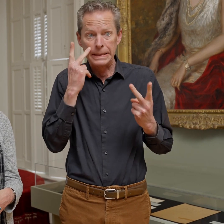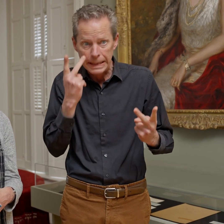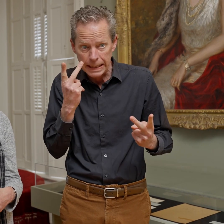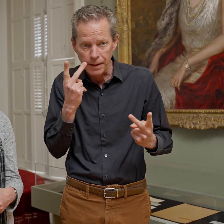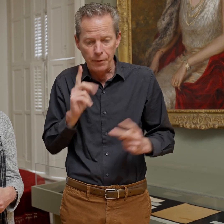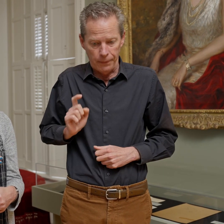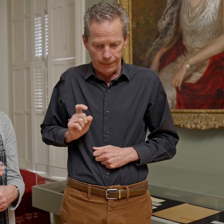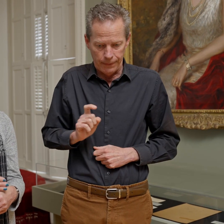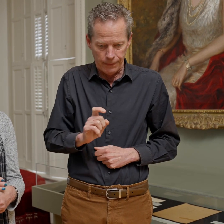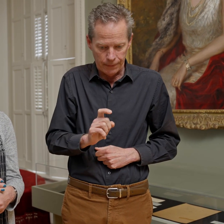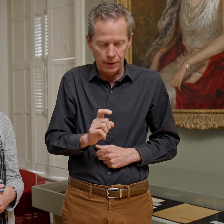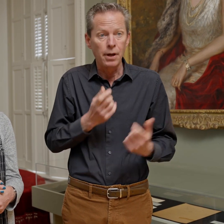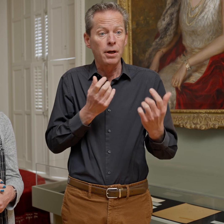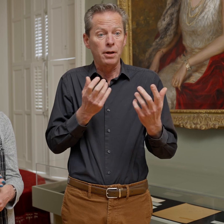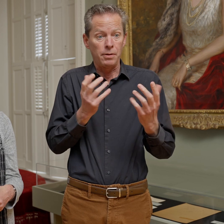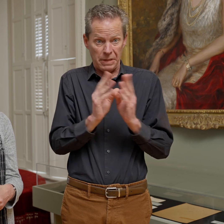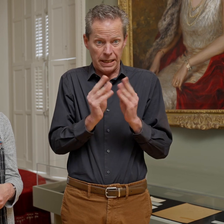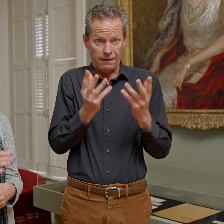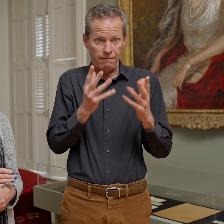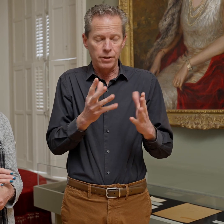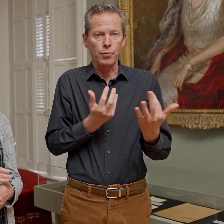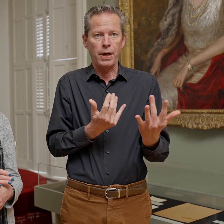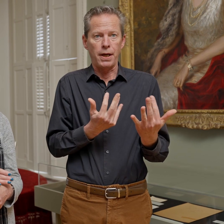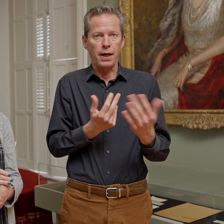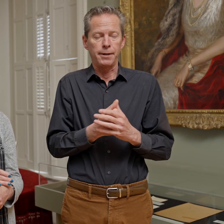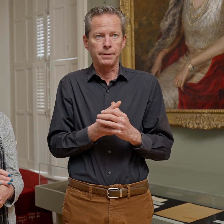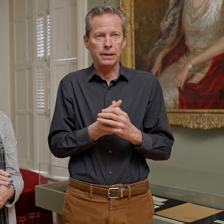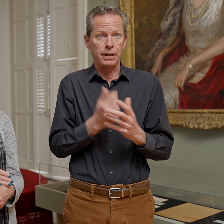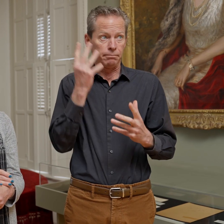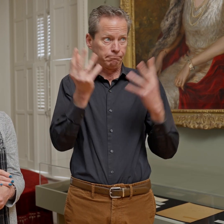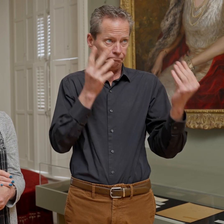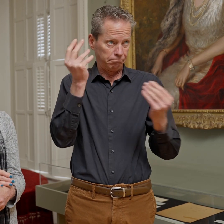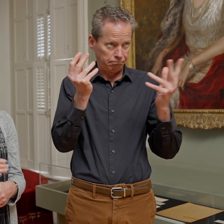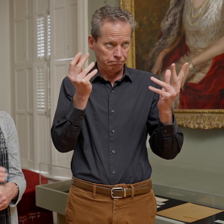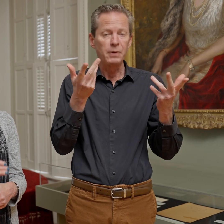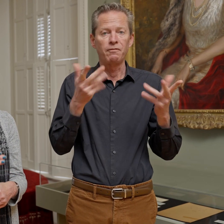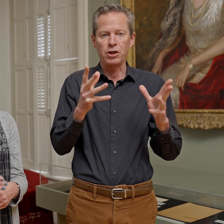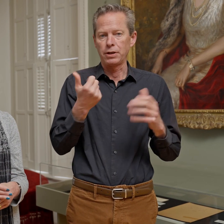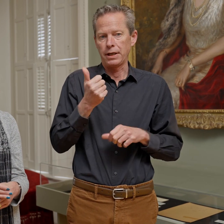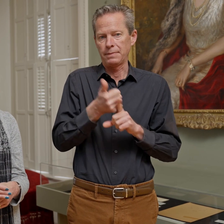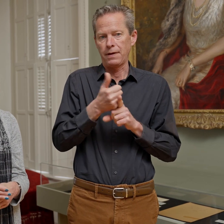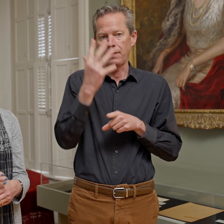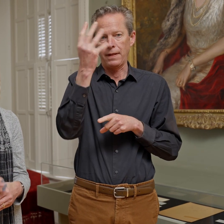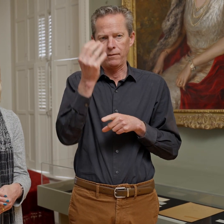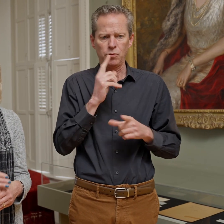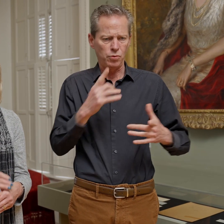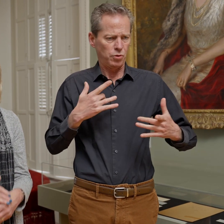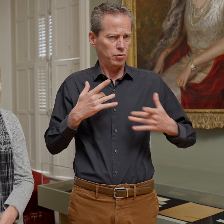He waited until the meeting was done and then left after everyone else had exited. He was very concerned that he would end up in a